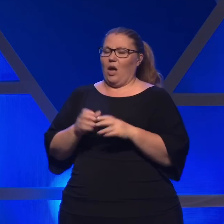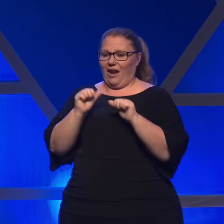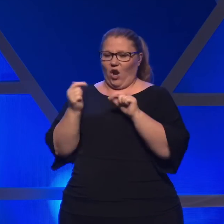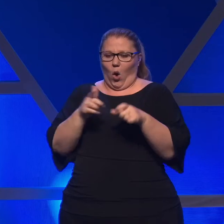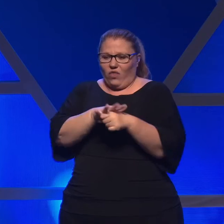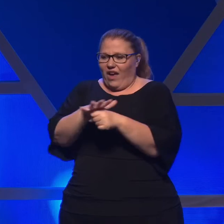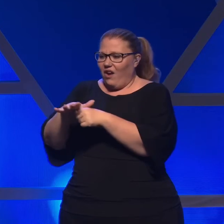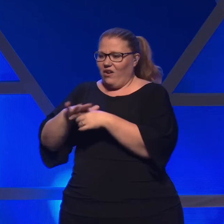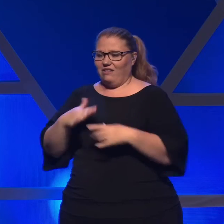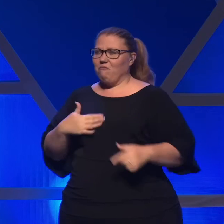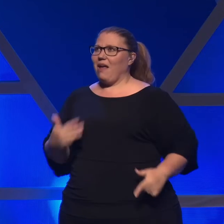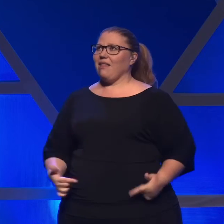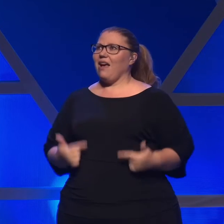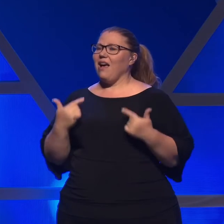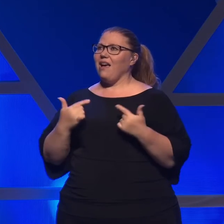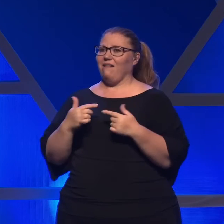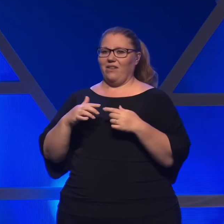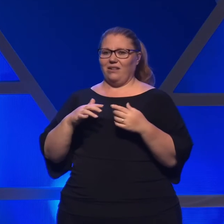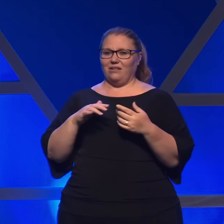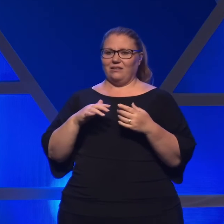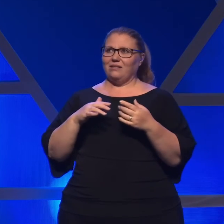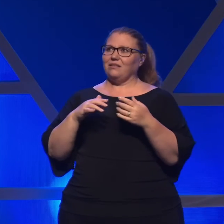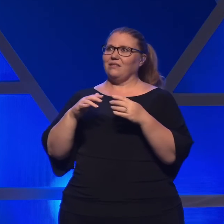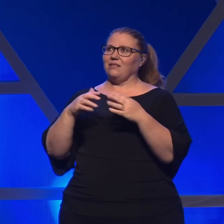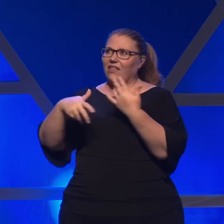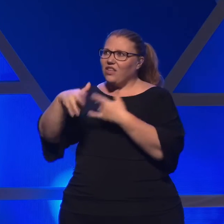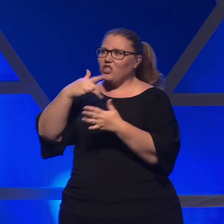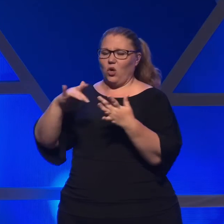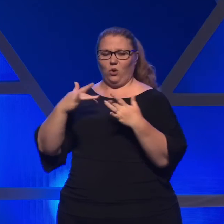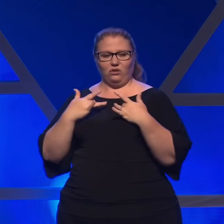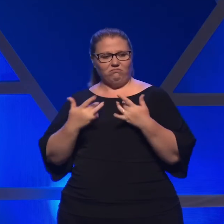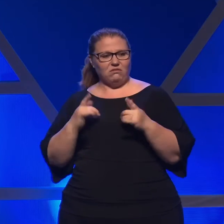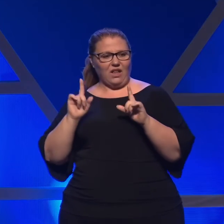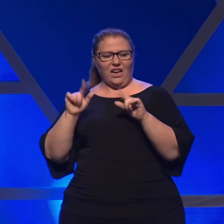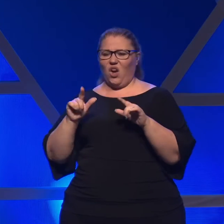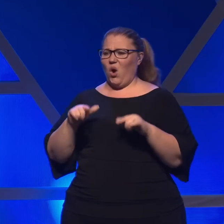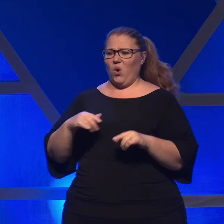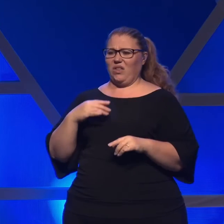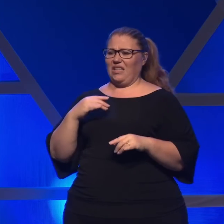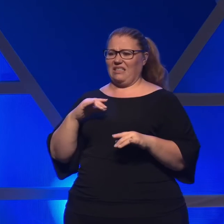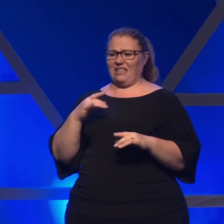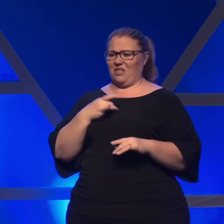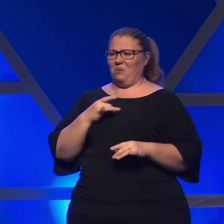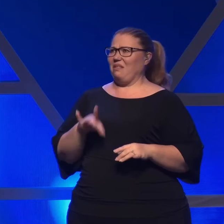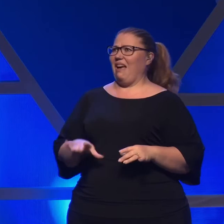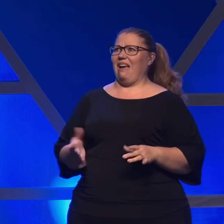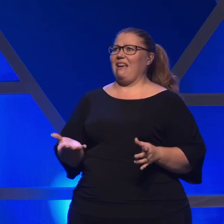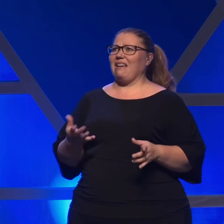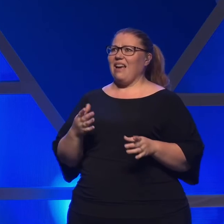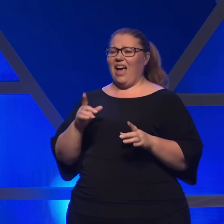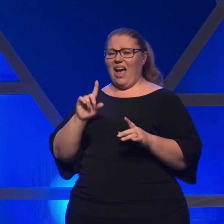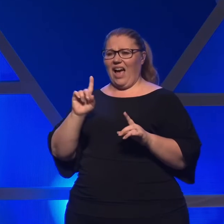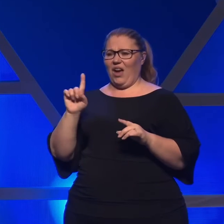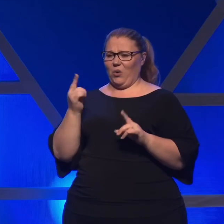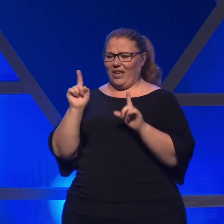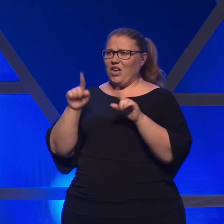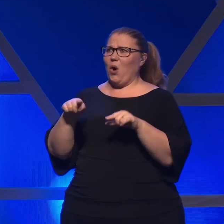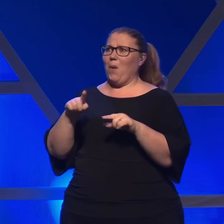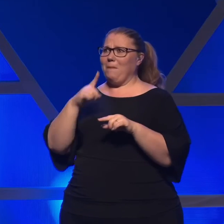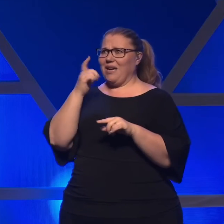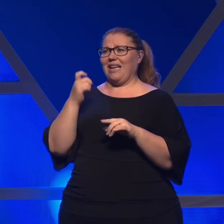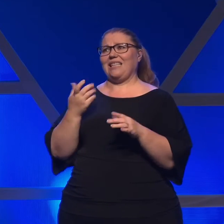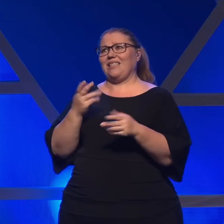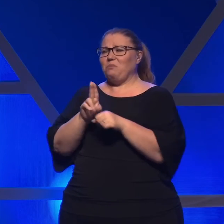of my life. The social occasions I attend with little pleasure and really only go because it's possible there'll be use for